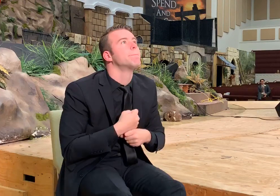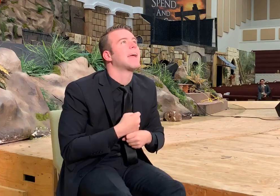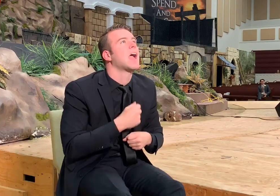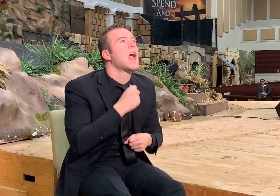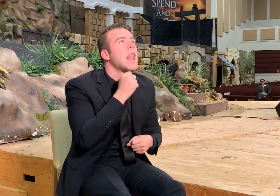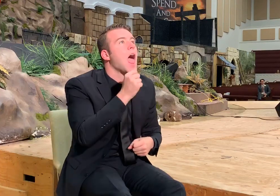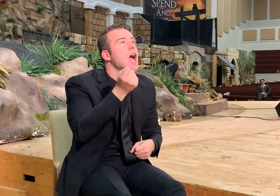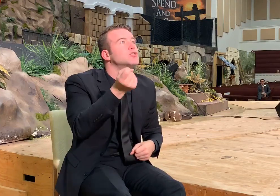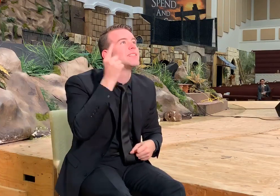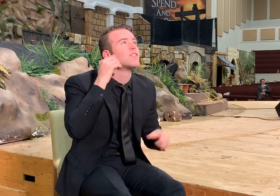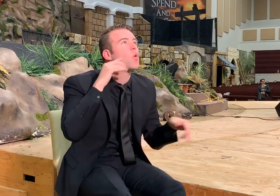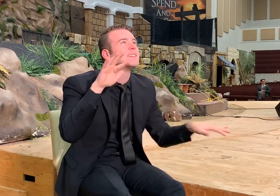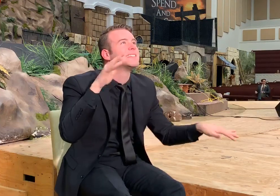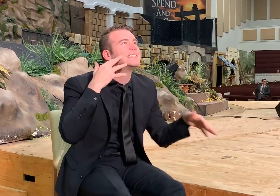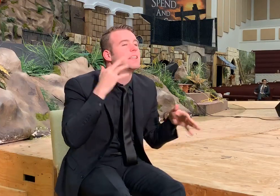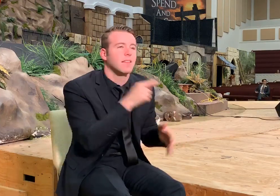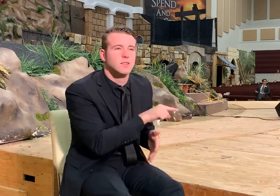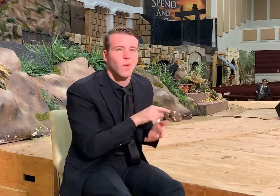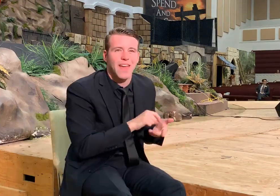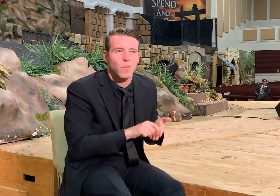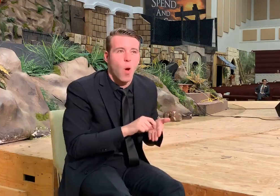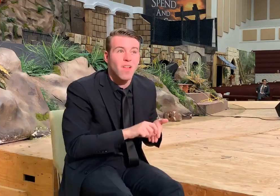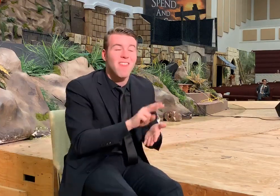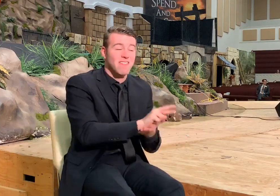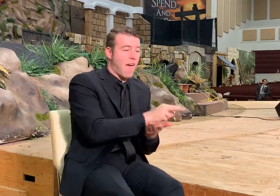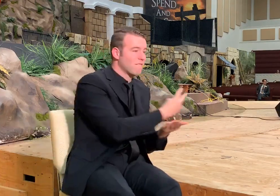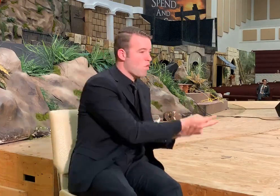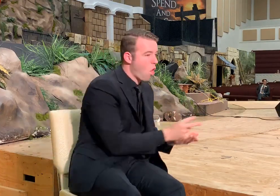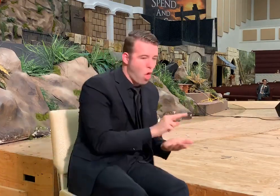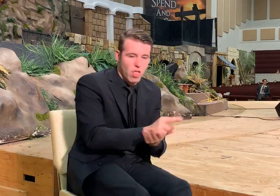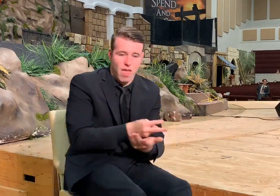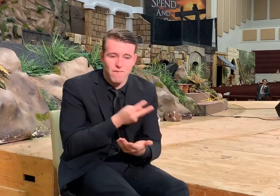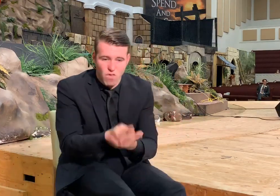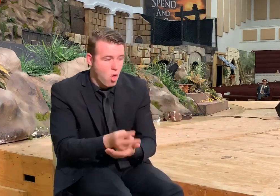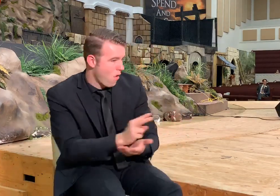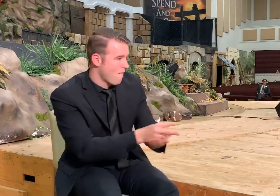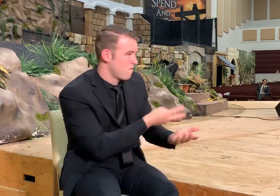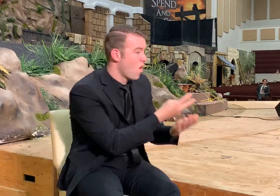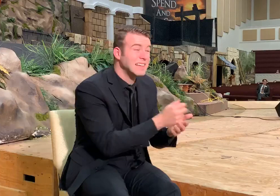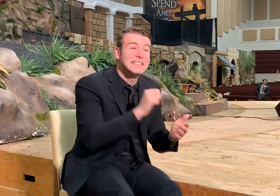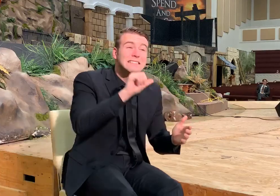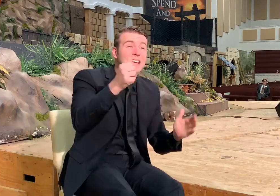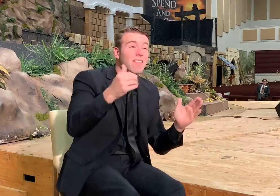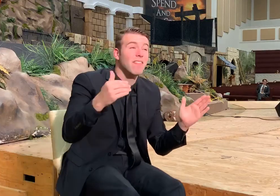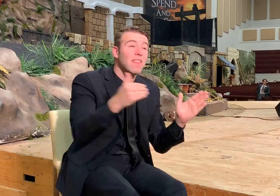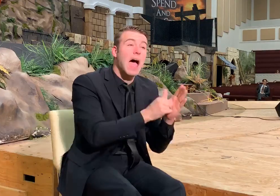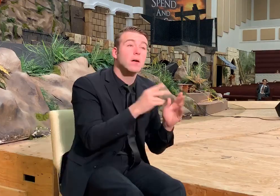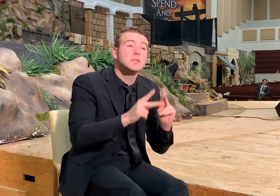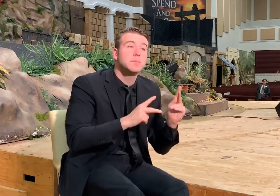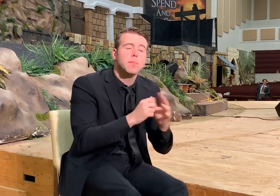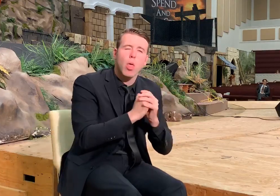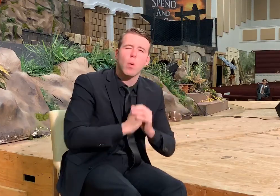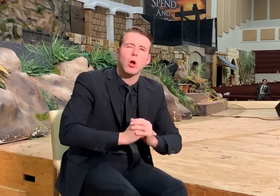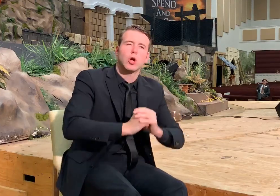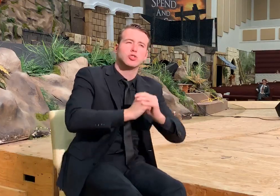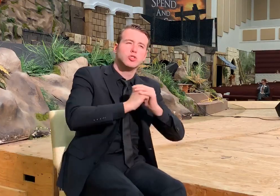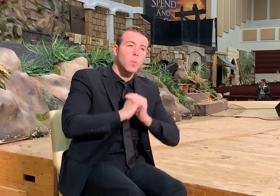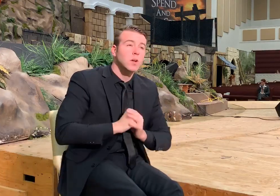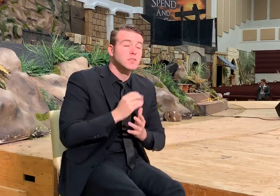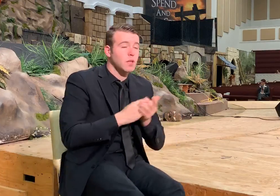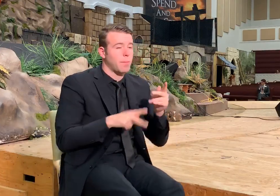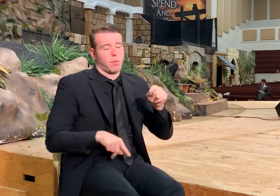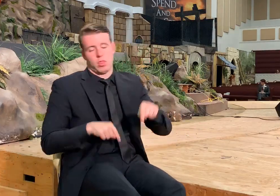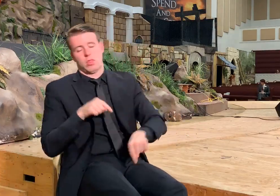unintelligible noises and falling. And it would, for whole, the entire 10,000 people worshiping and some of them